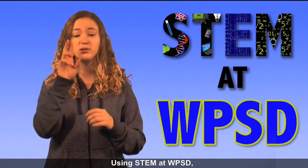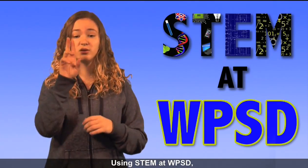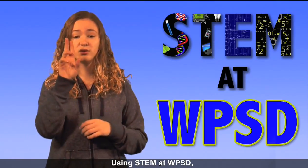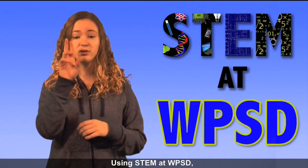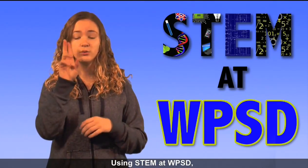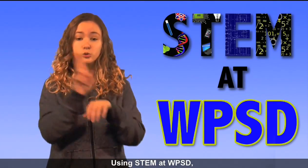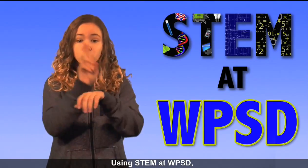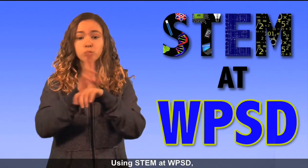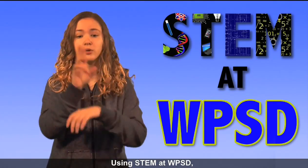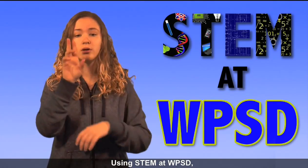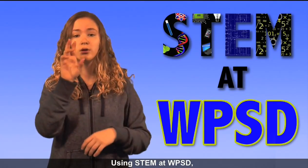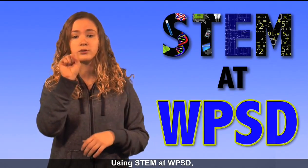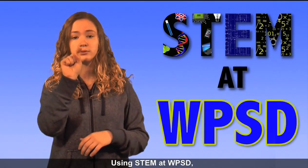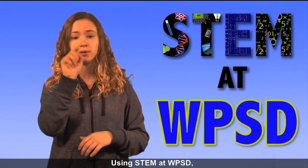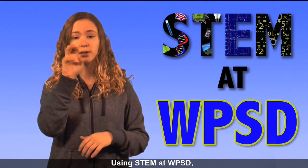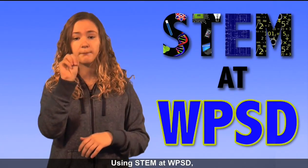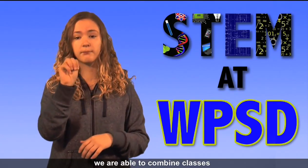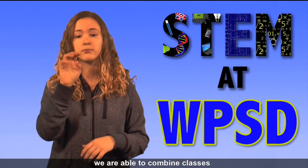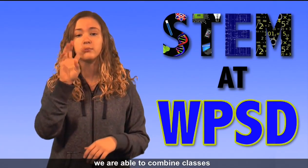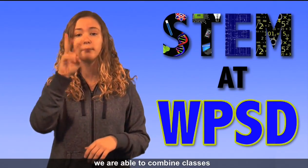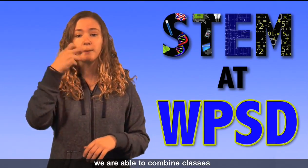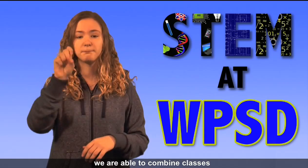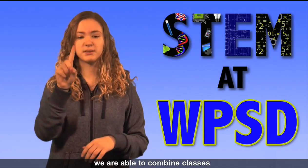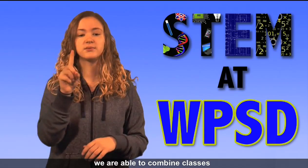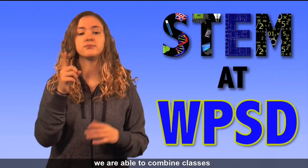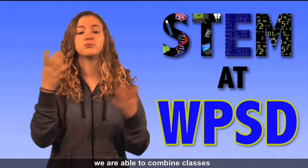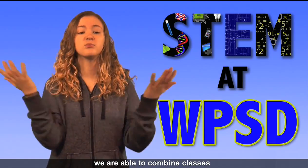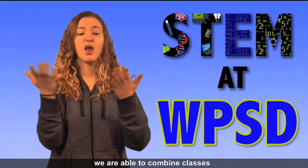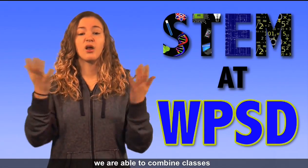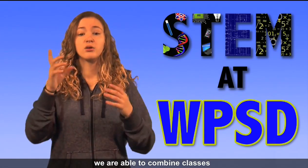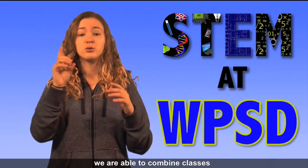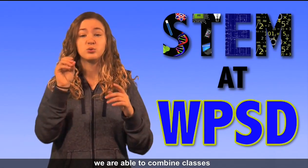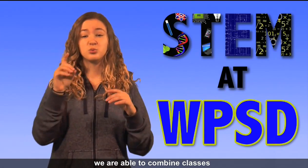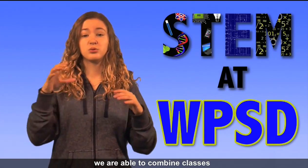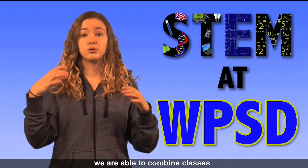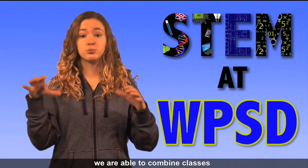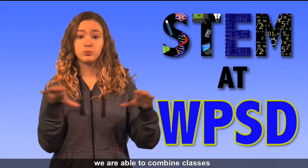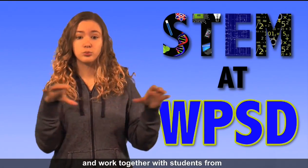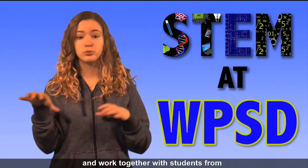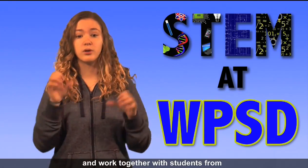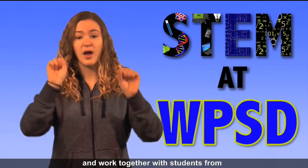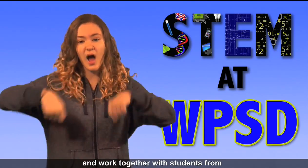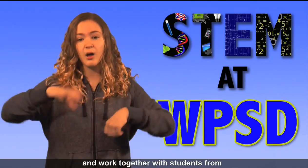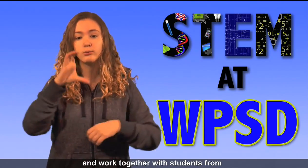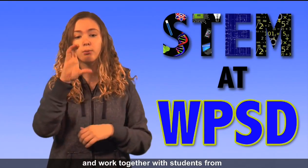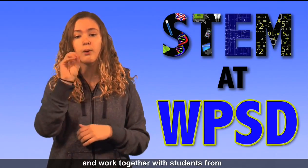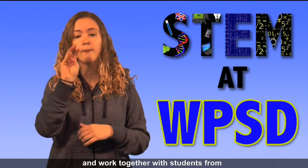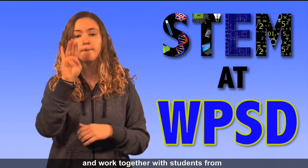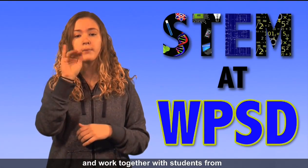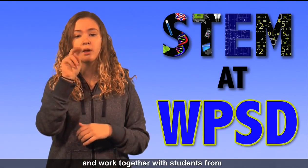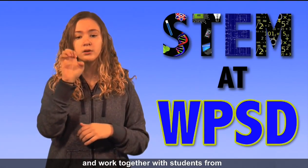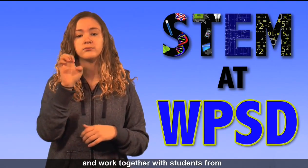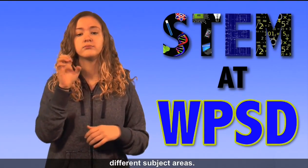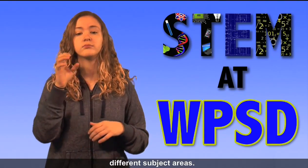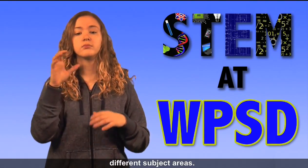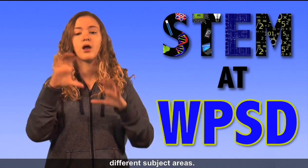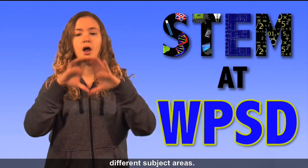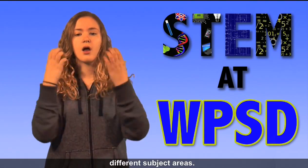Using STEM at WPSD, we are able to combine classes and work together with students from different